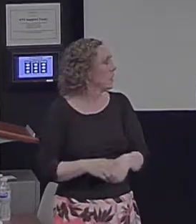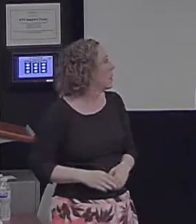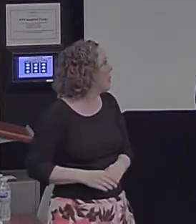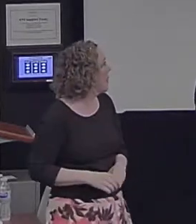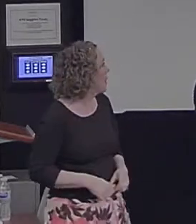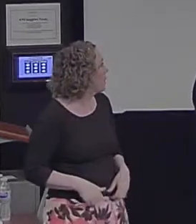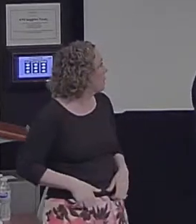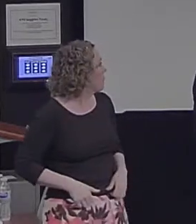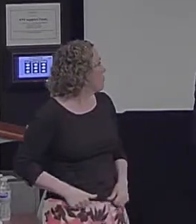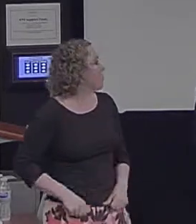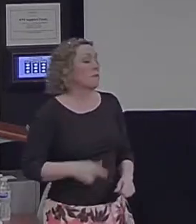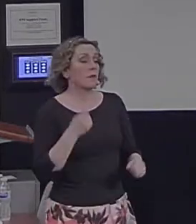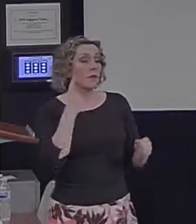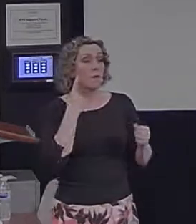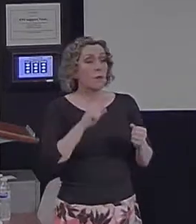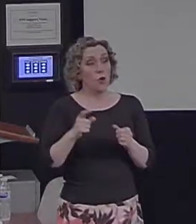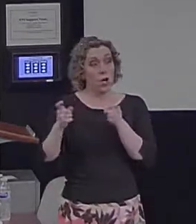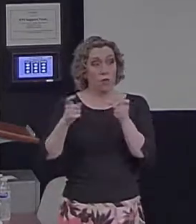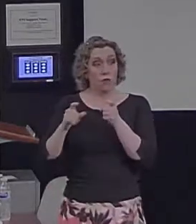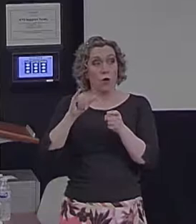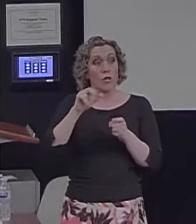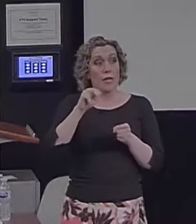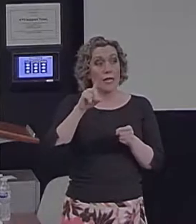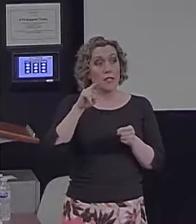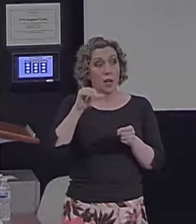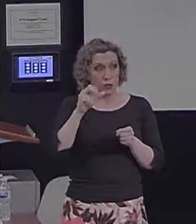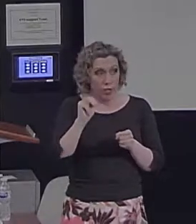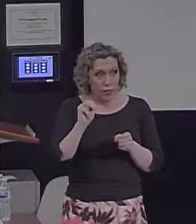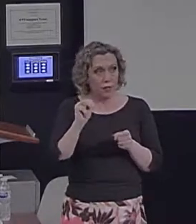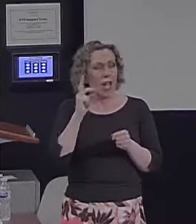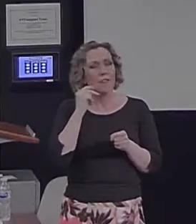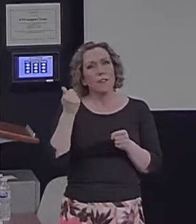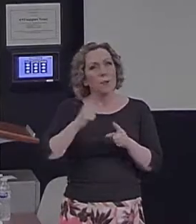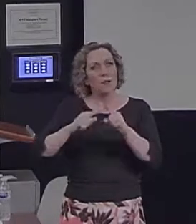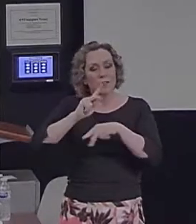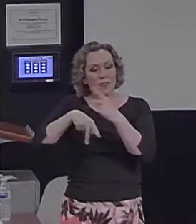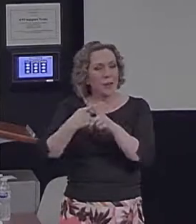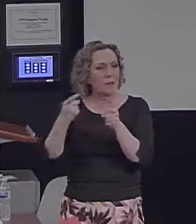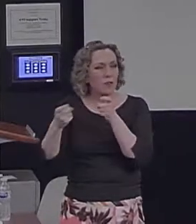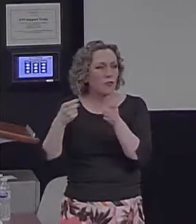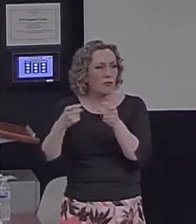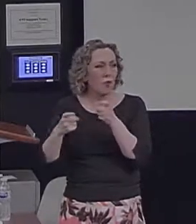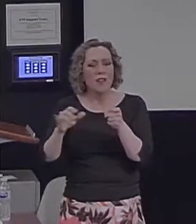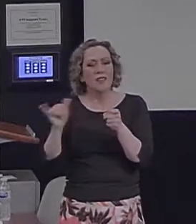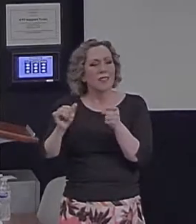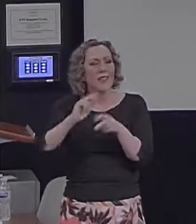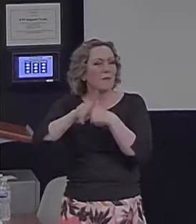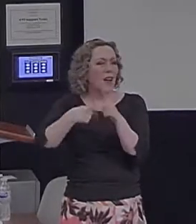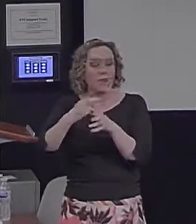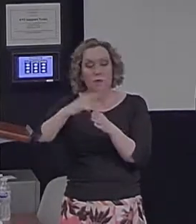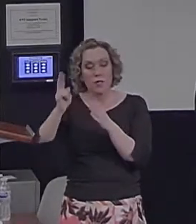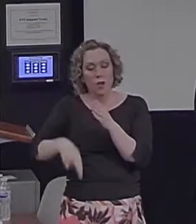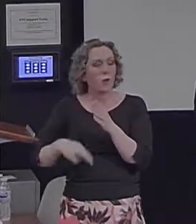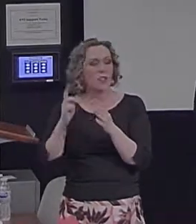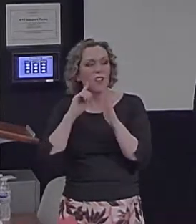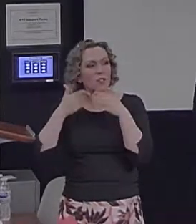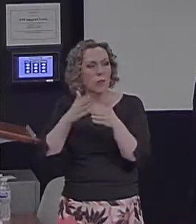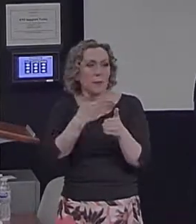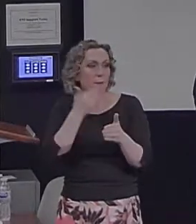In the control induction, we've used a few different control inductions that all produce similar results. I'll just focus on one I think is the best control. You've